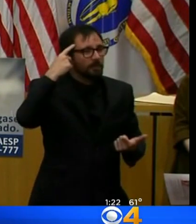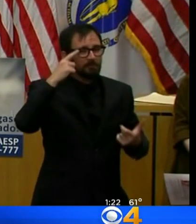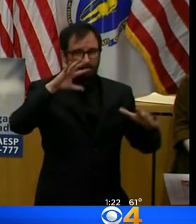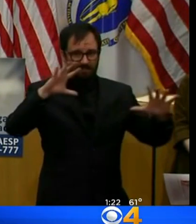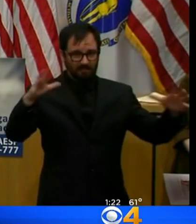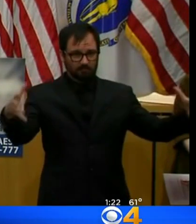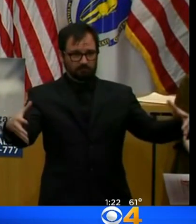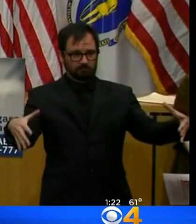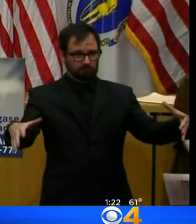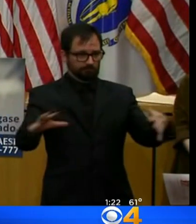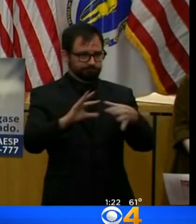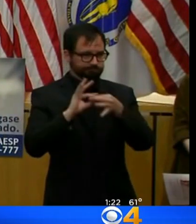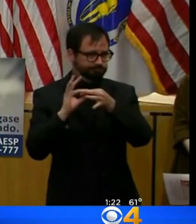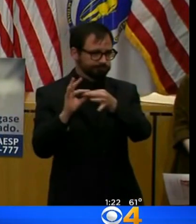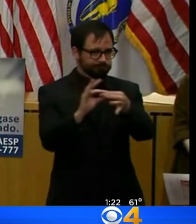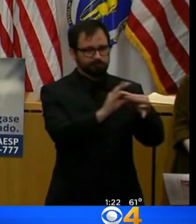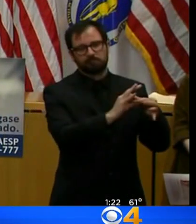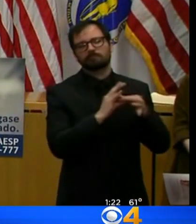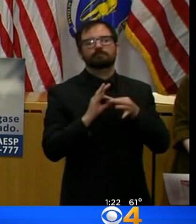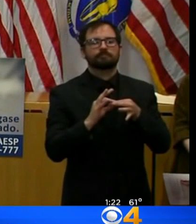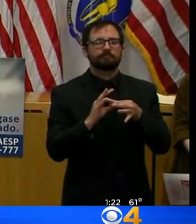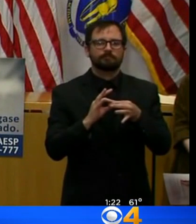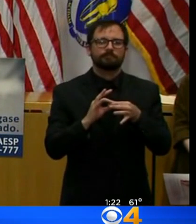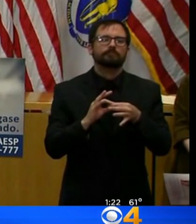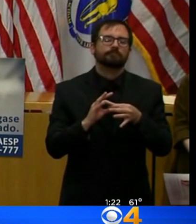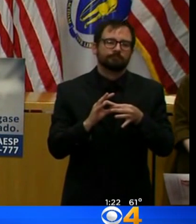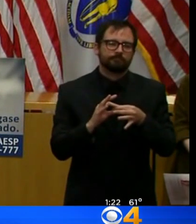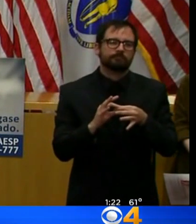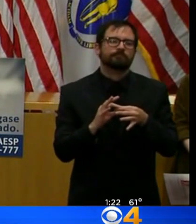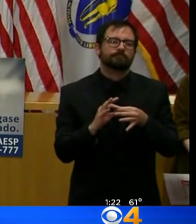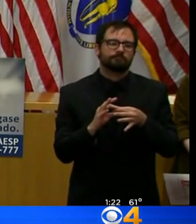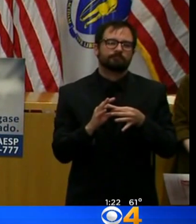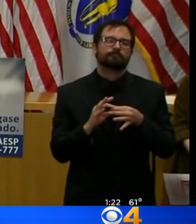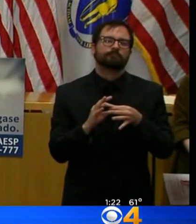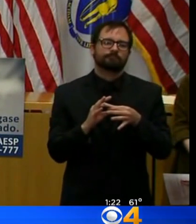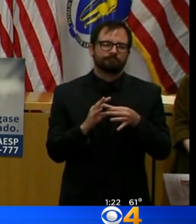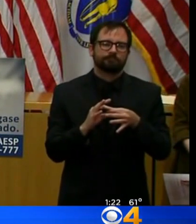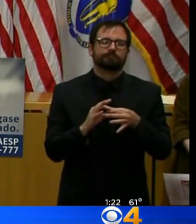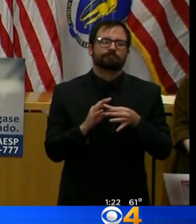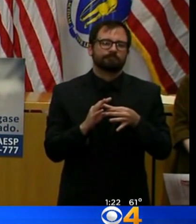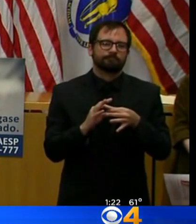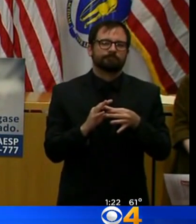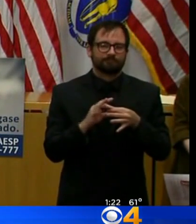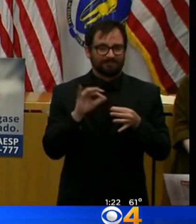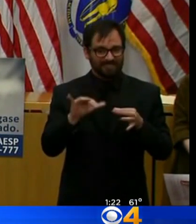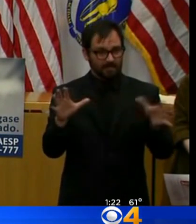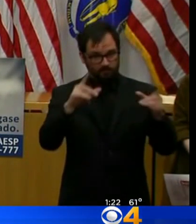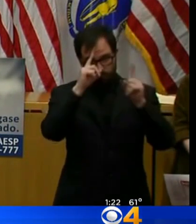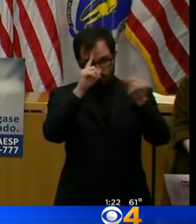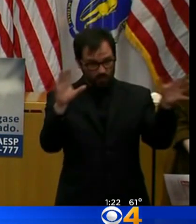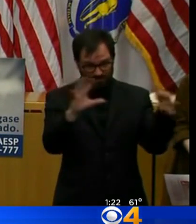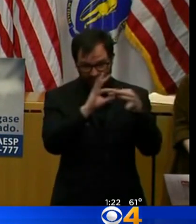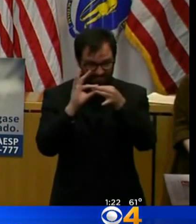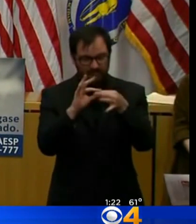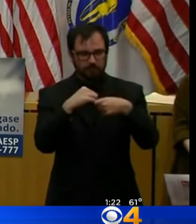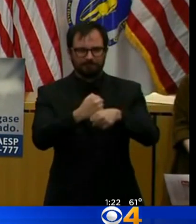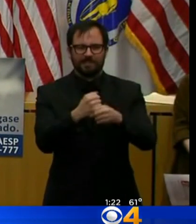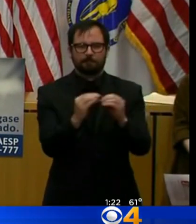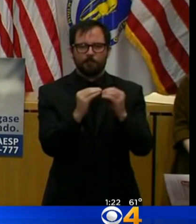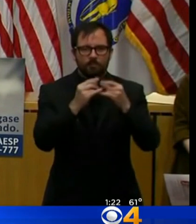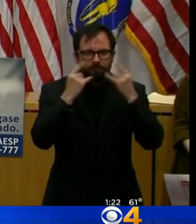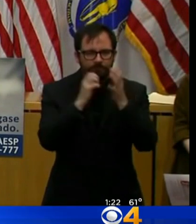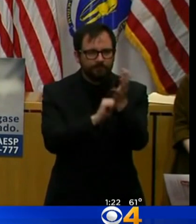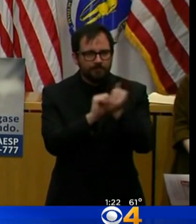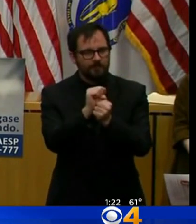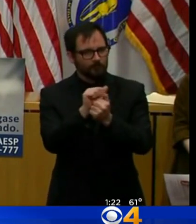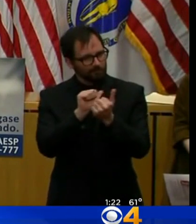fight COVID-19 here in Massachusetts. The MERT, as we're calling it, has been working in coordination with the command center to help